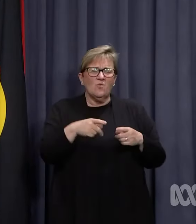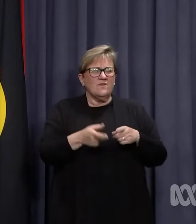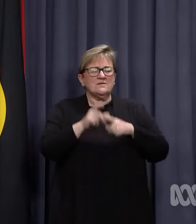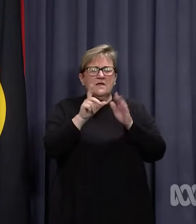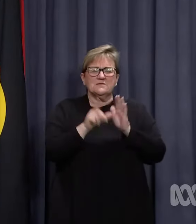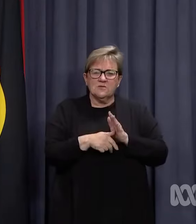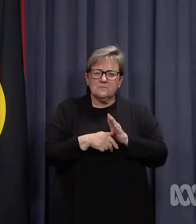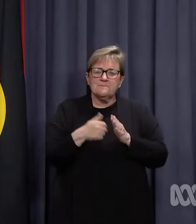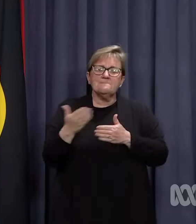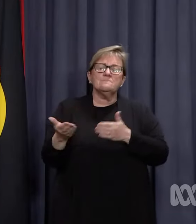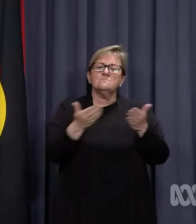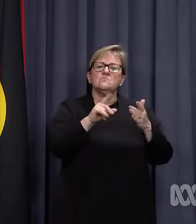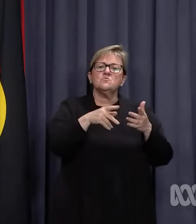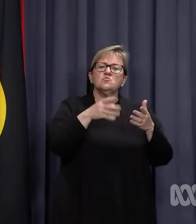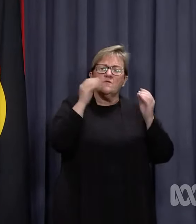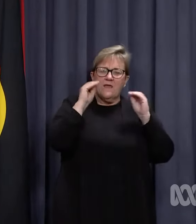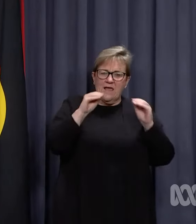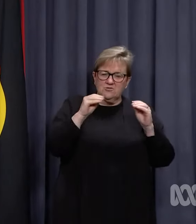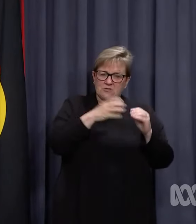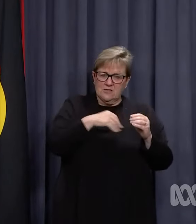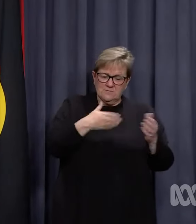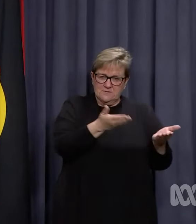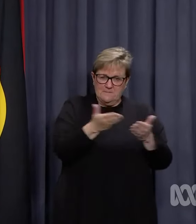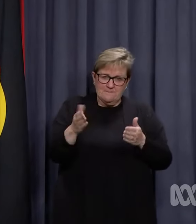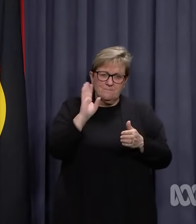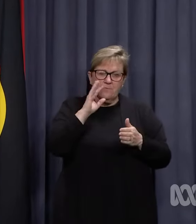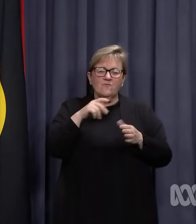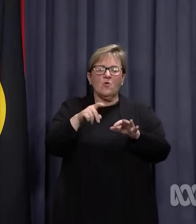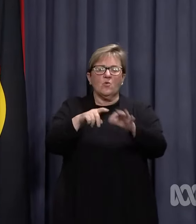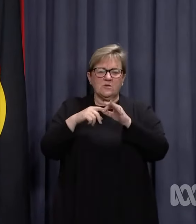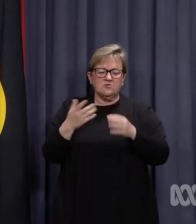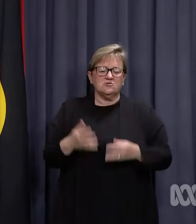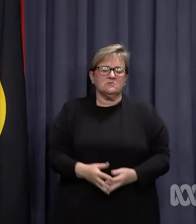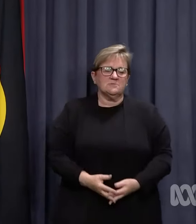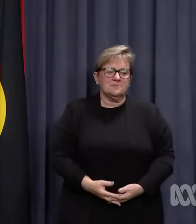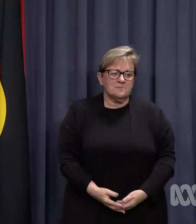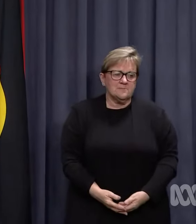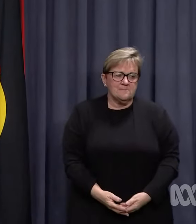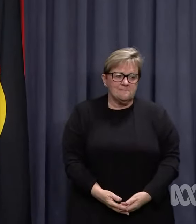difficult time. And I'll hand over to the Education Minister before taking questions.